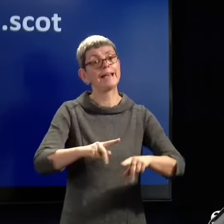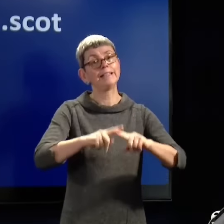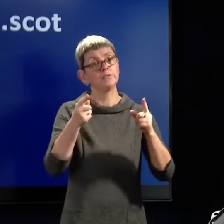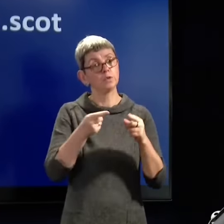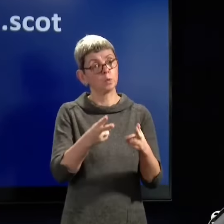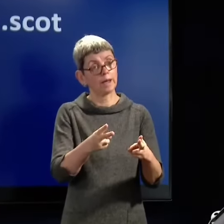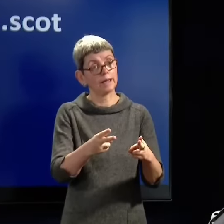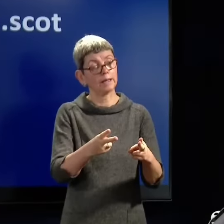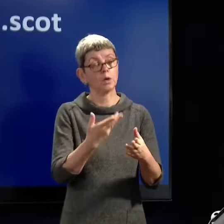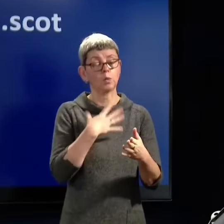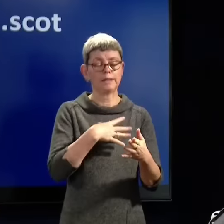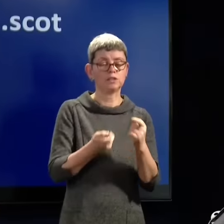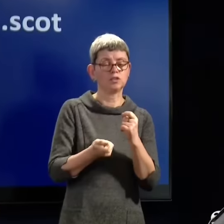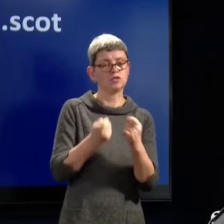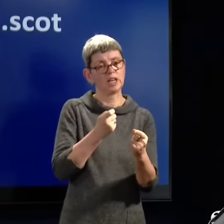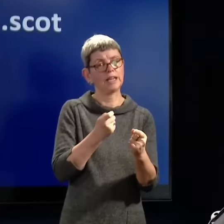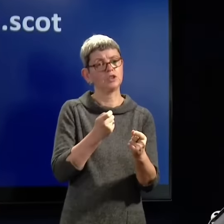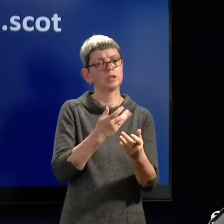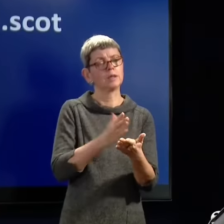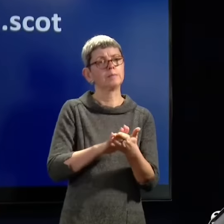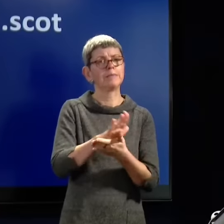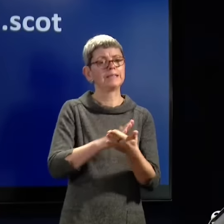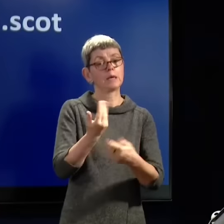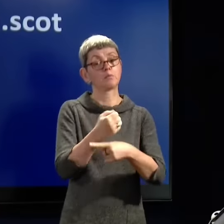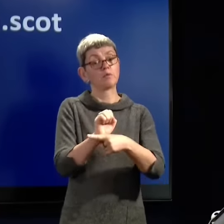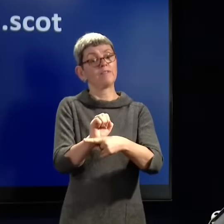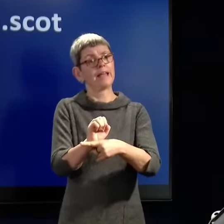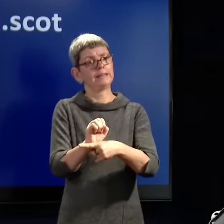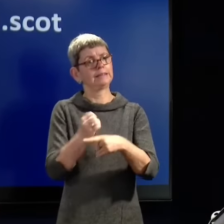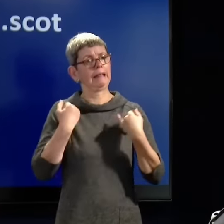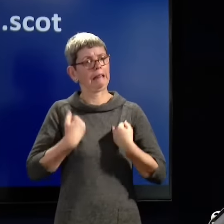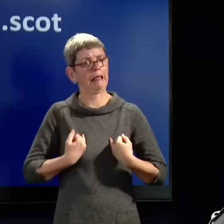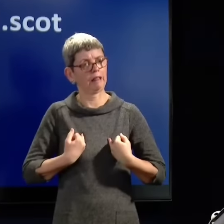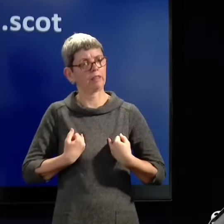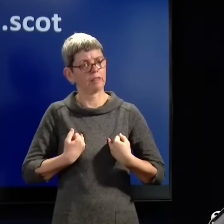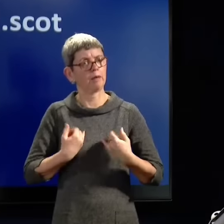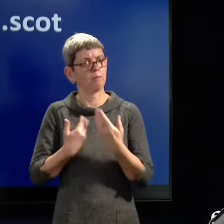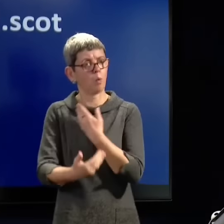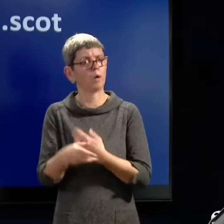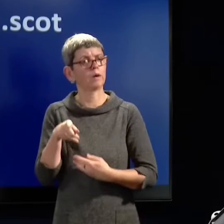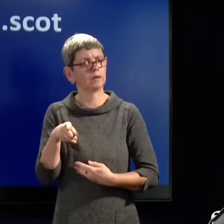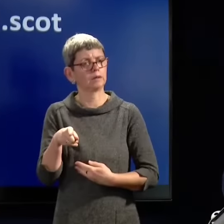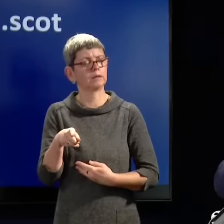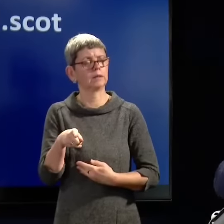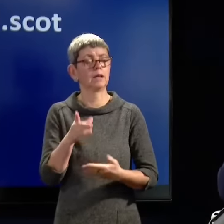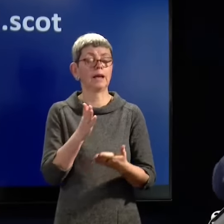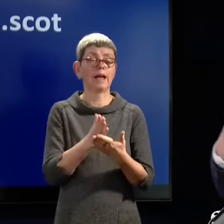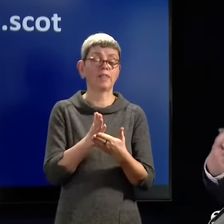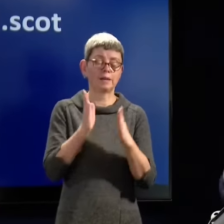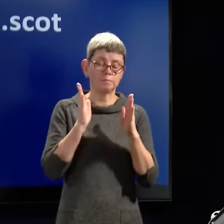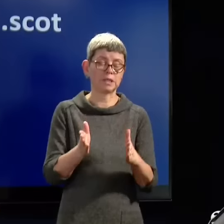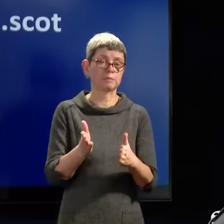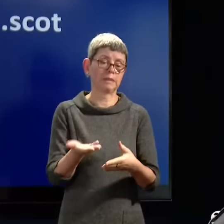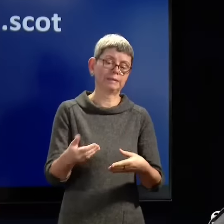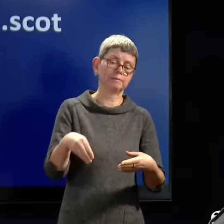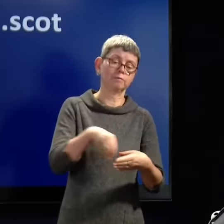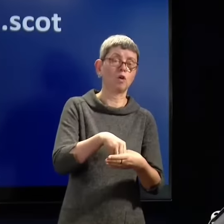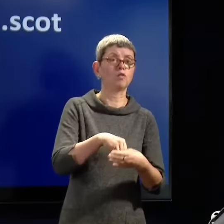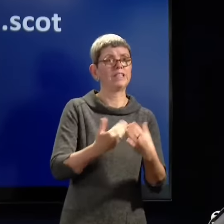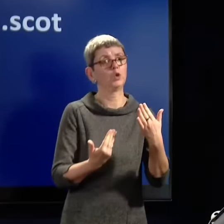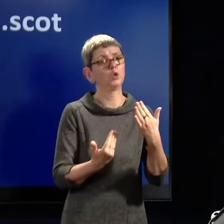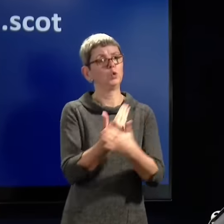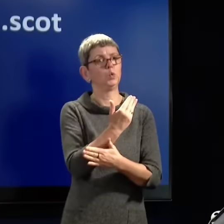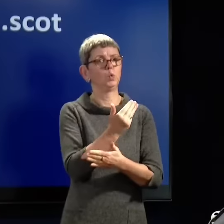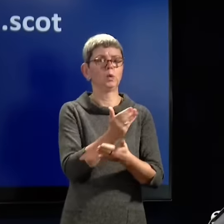shift towards prevention, and we need to tackle inequalities across Scotland. And I think that has to be part of any modern health service coming out of this.